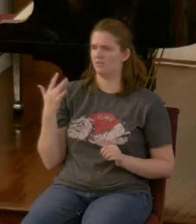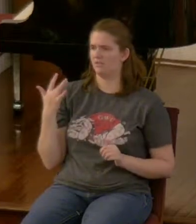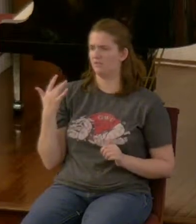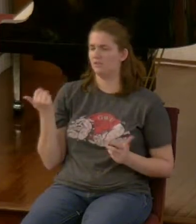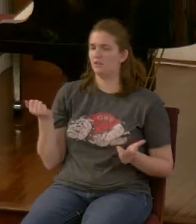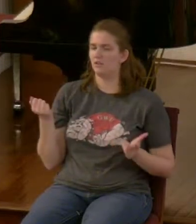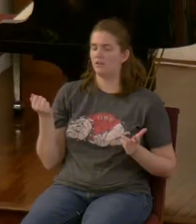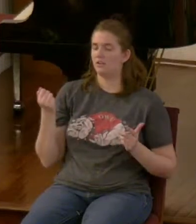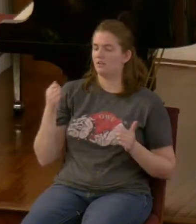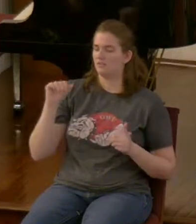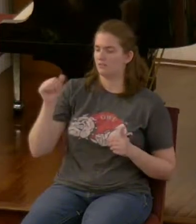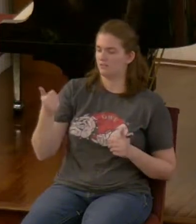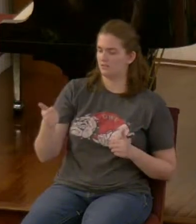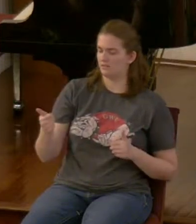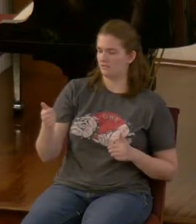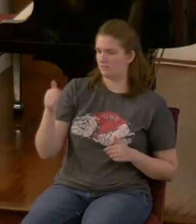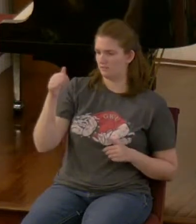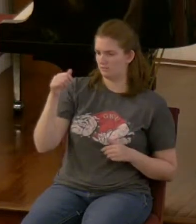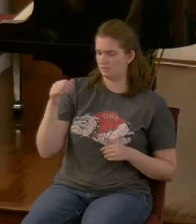this